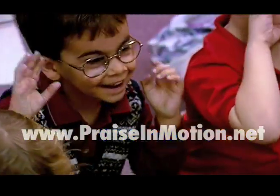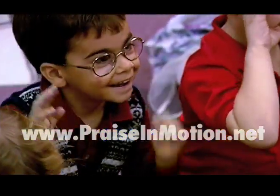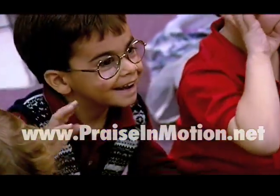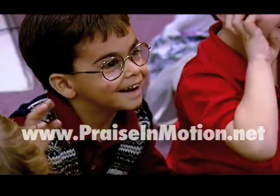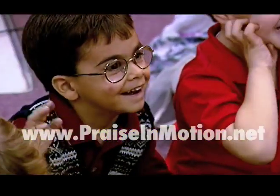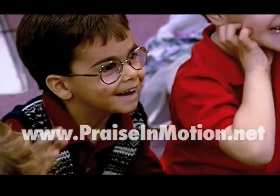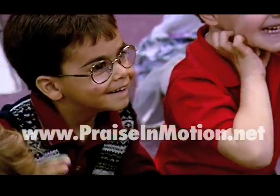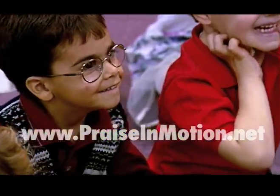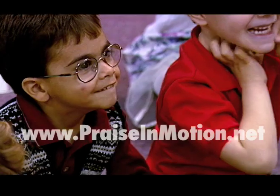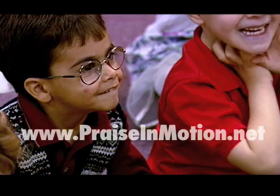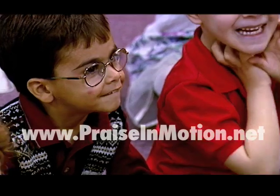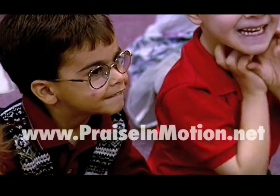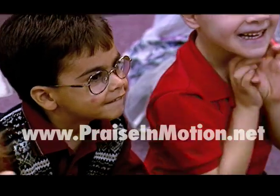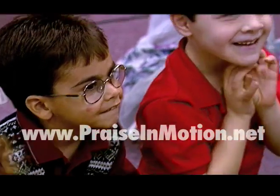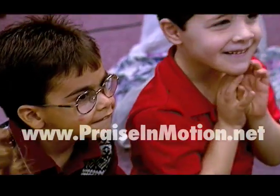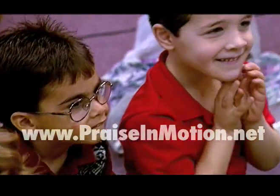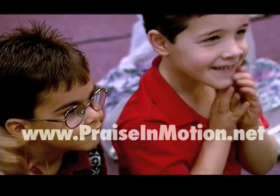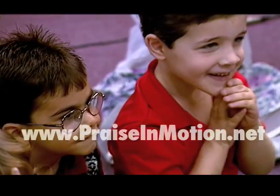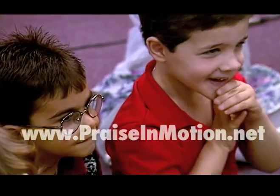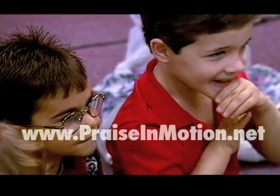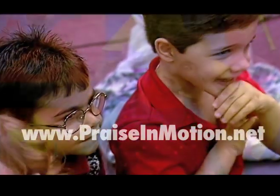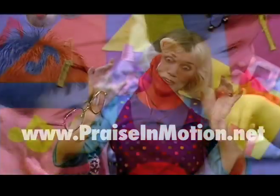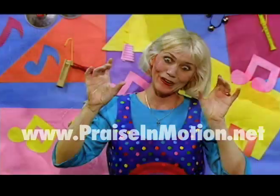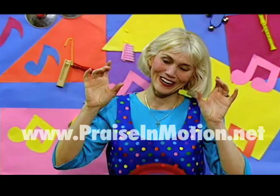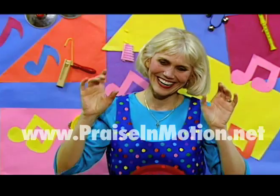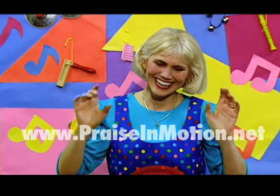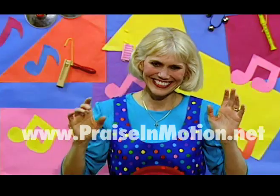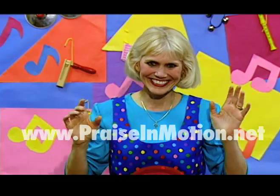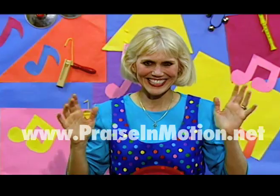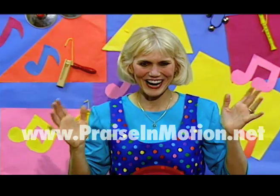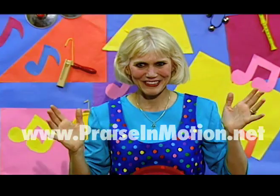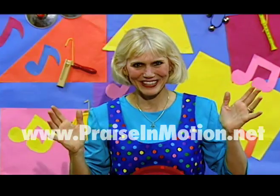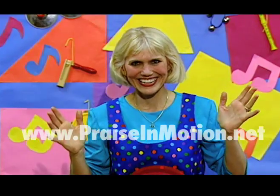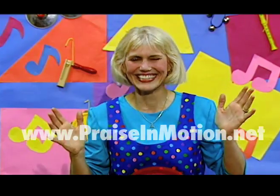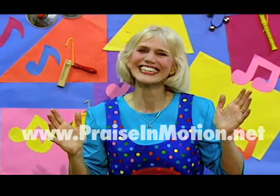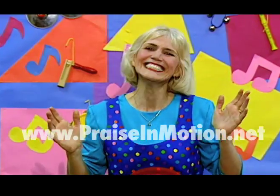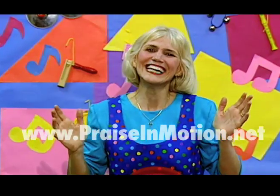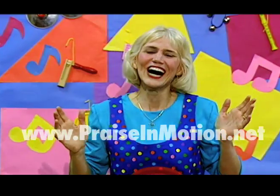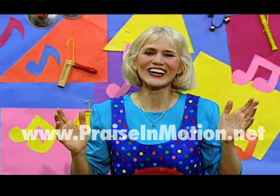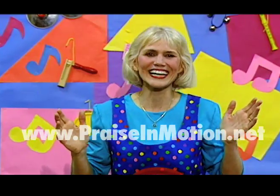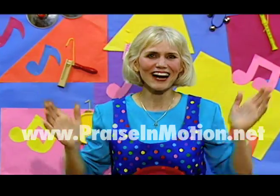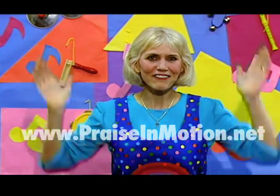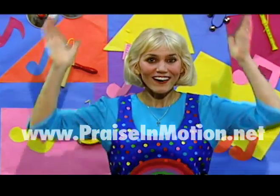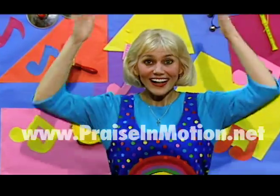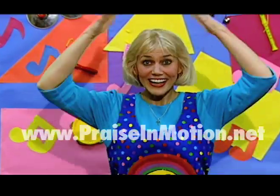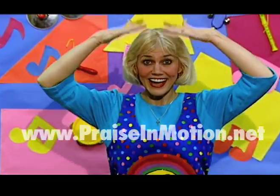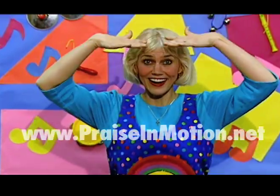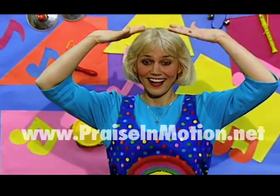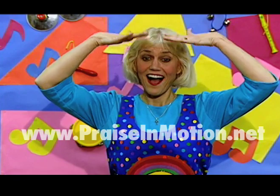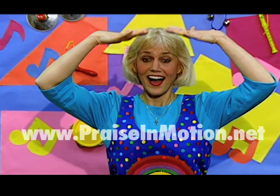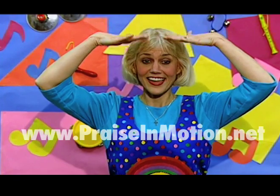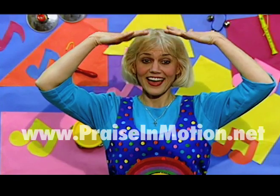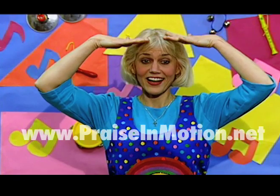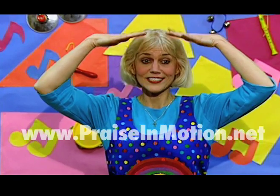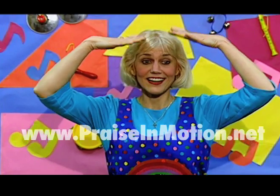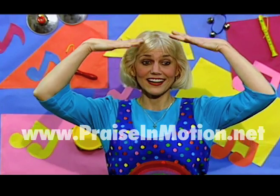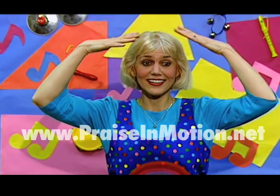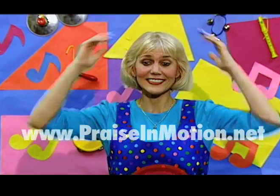you're so big. Oh, you scared me. Okay, now for our hiking hat. Hiking hat goes on like this.